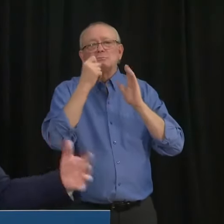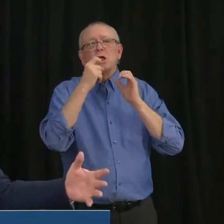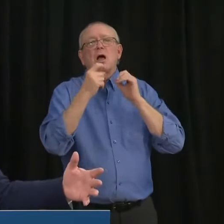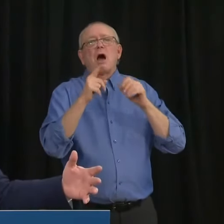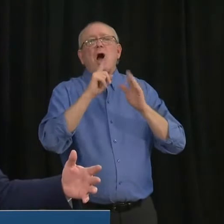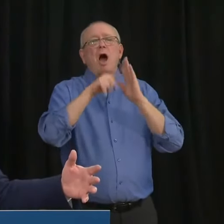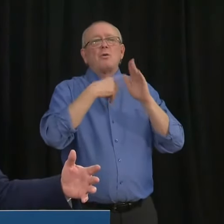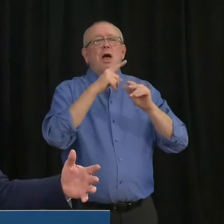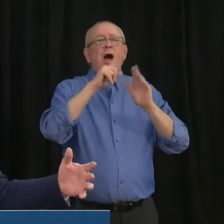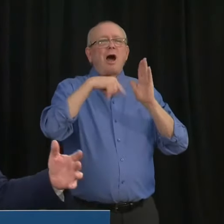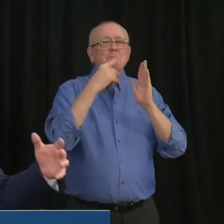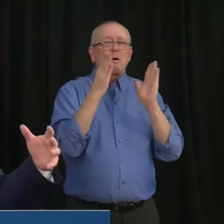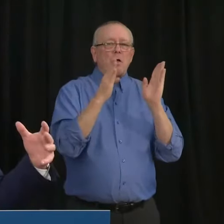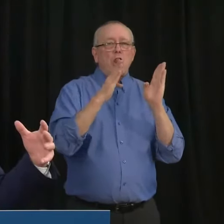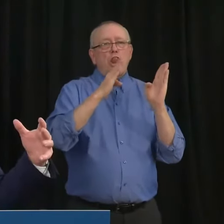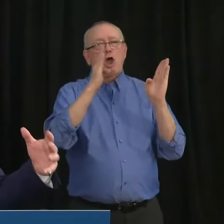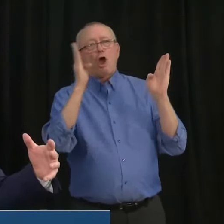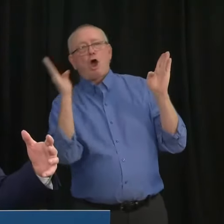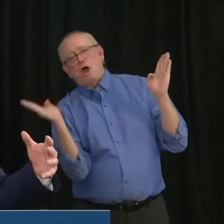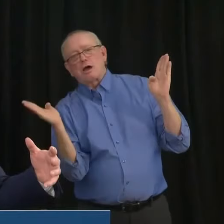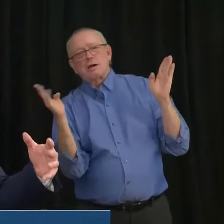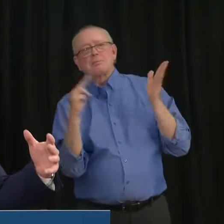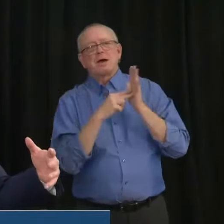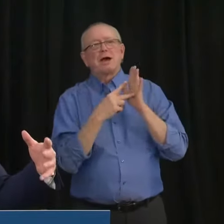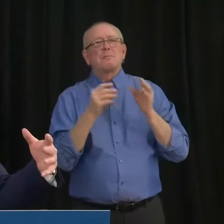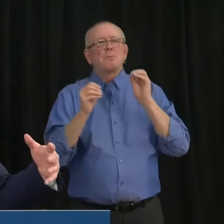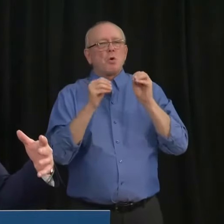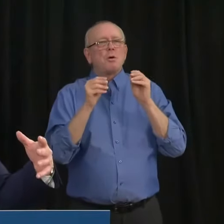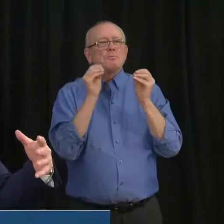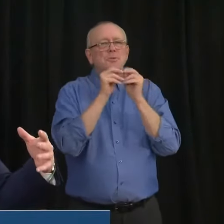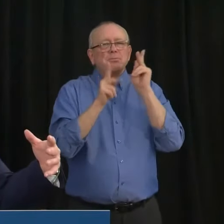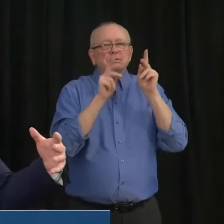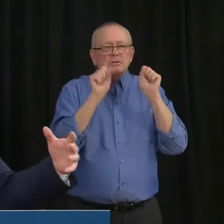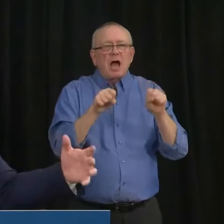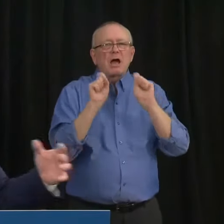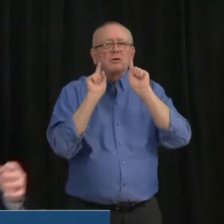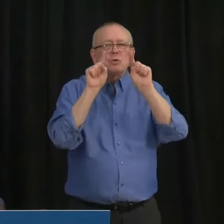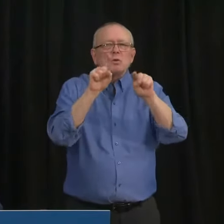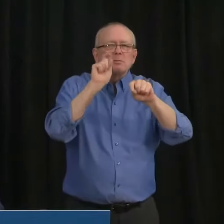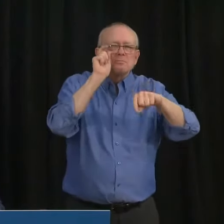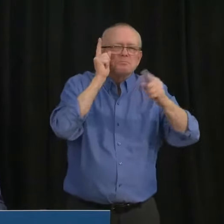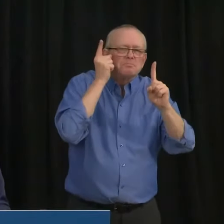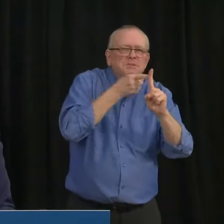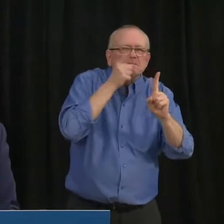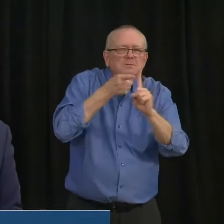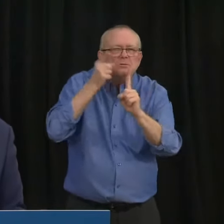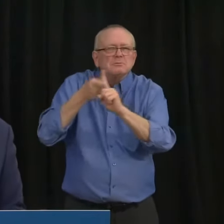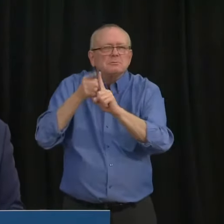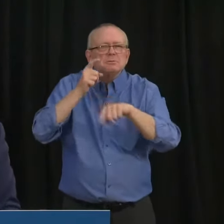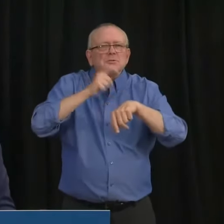come in slow hours and so forth. So I, I'm sure that our innovative Alberta entrepreneurs will figure out how to work within those parameters.